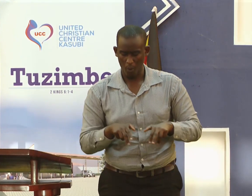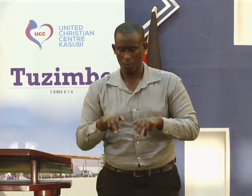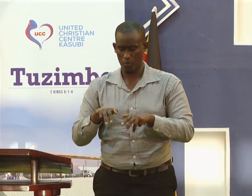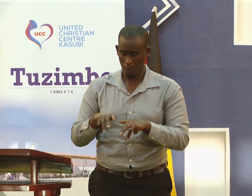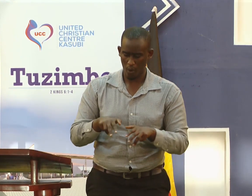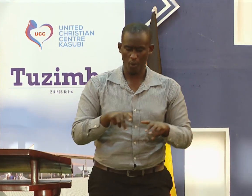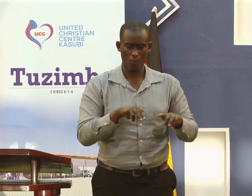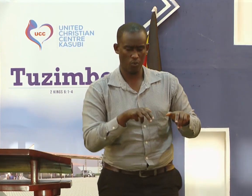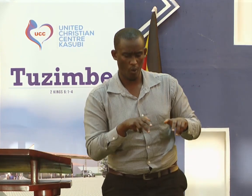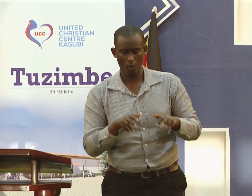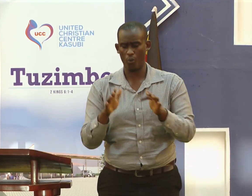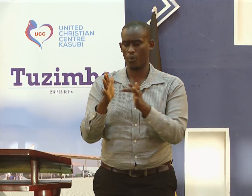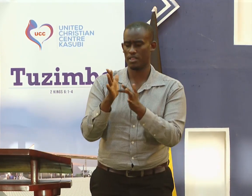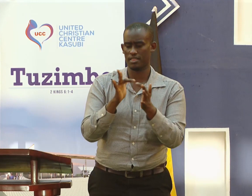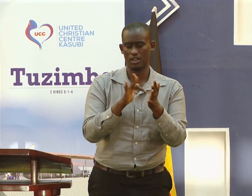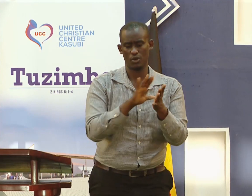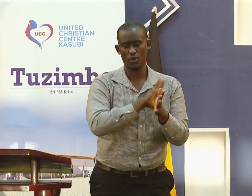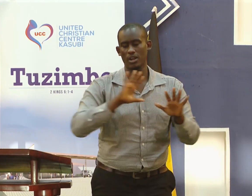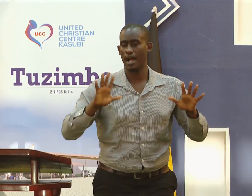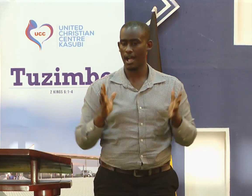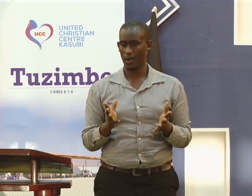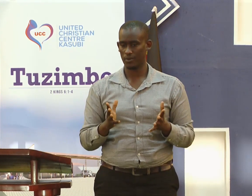The way you must walk with our Lord.